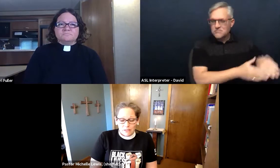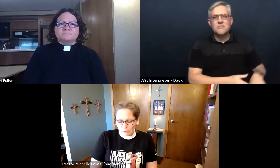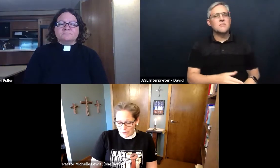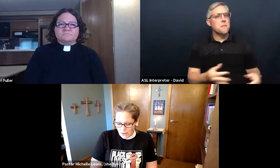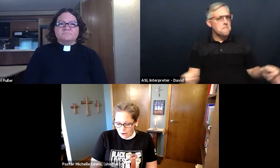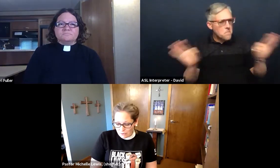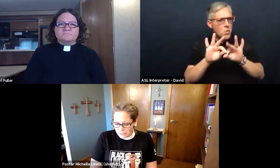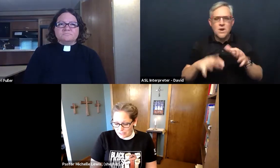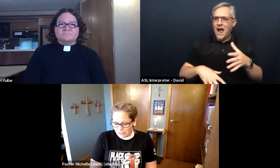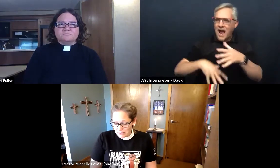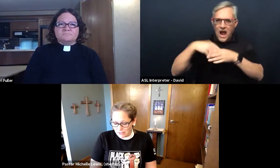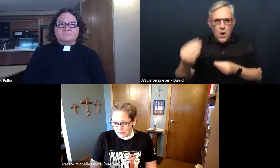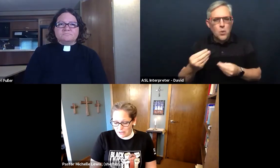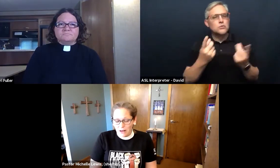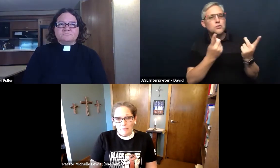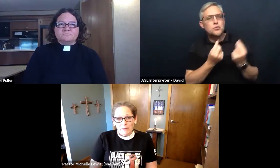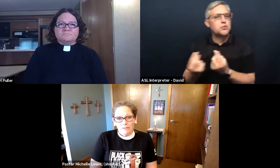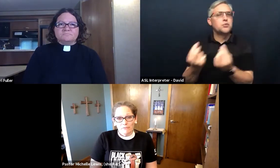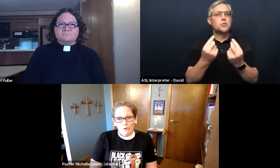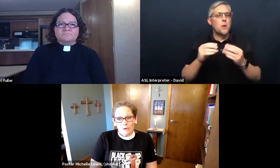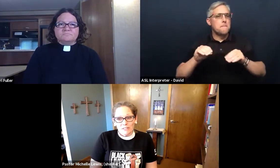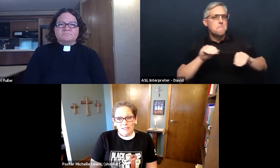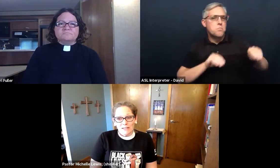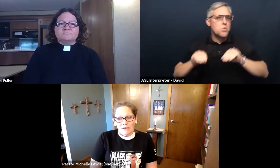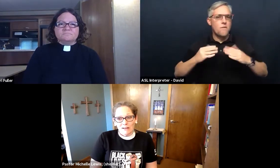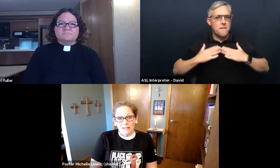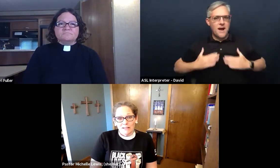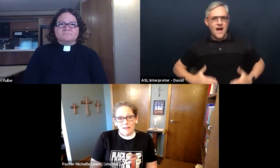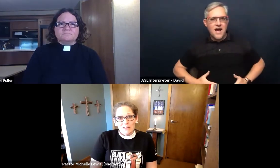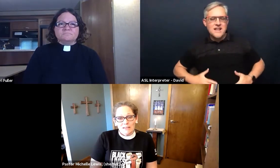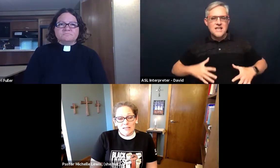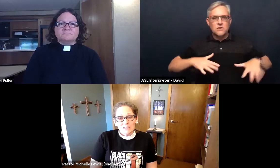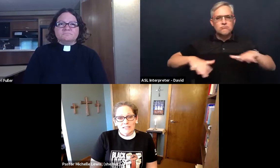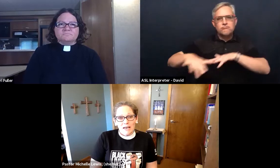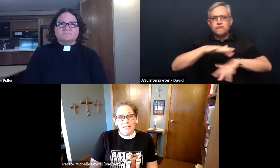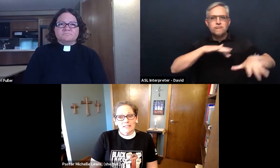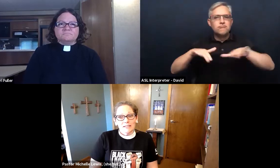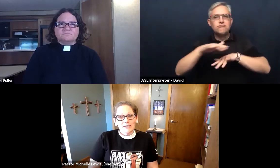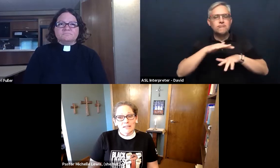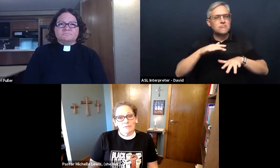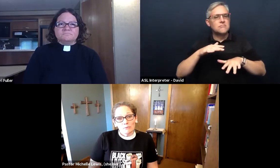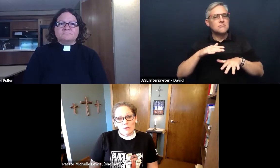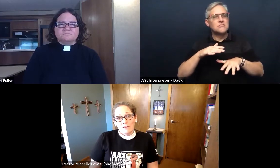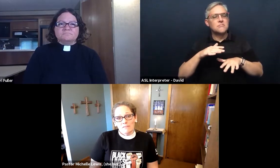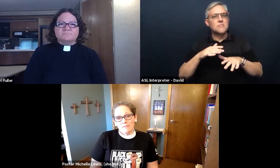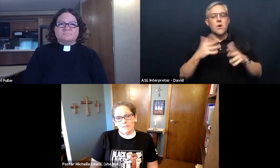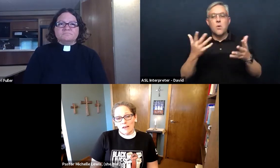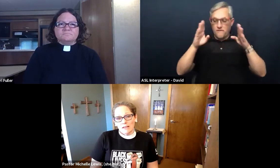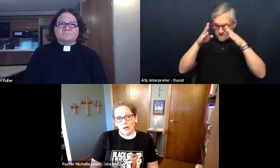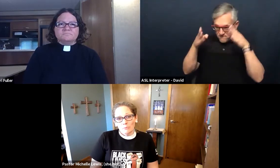around, that you're focusing on things that give you life and help